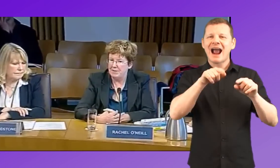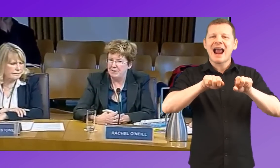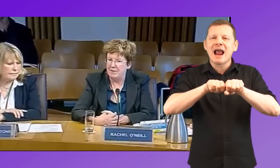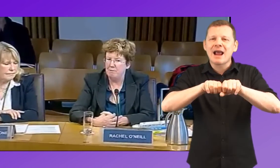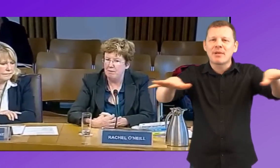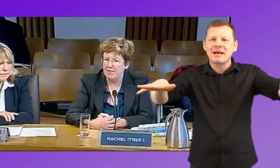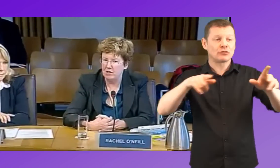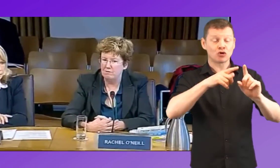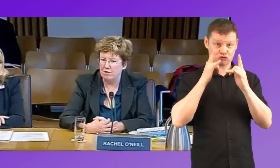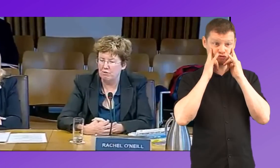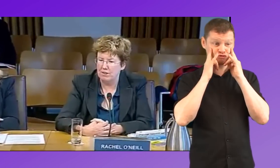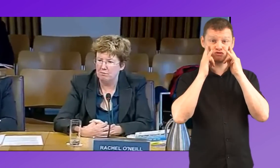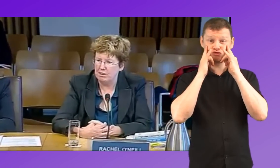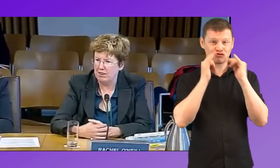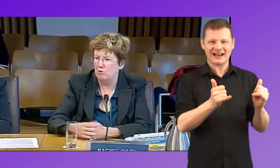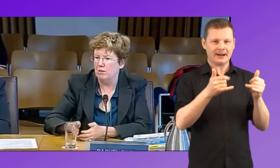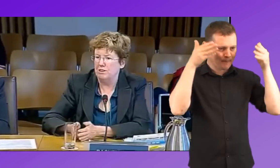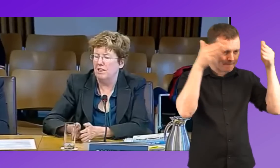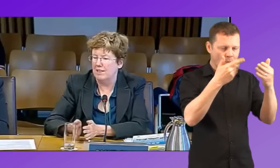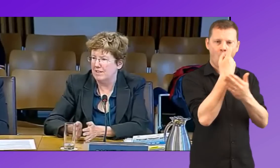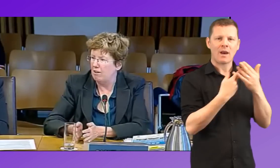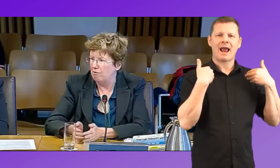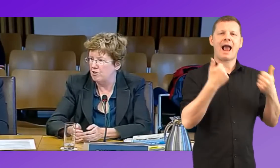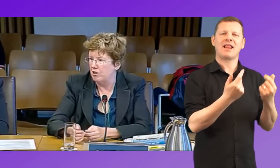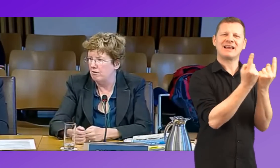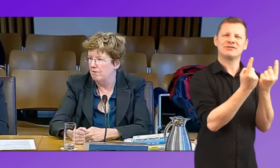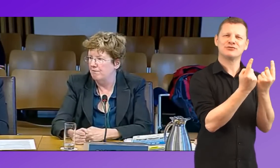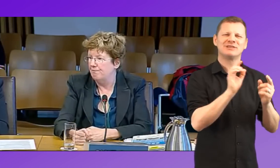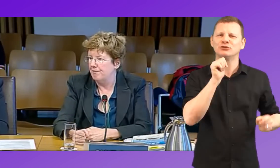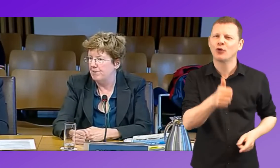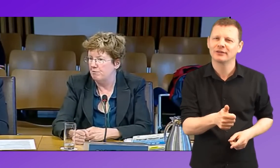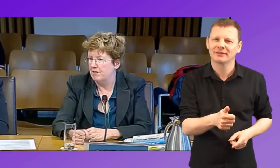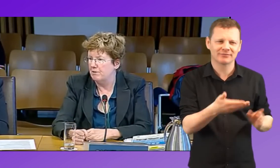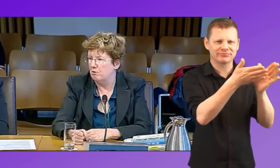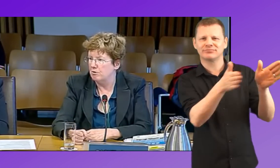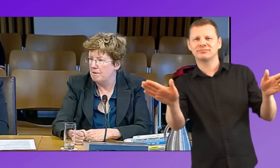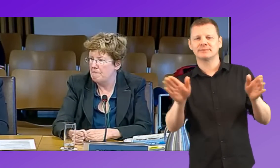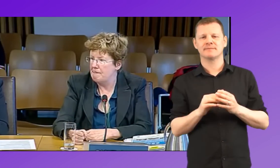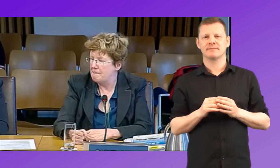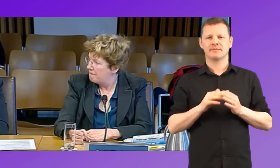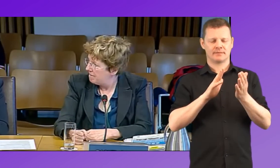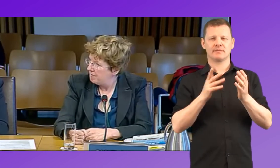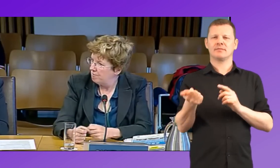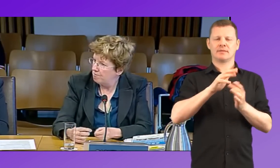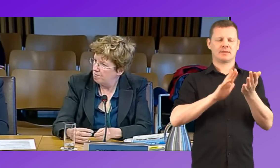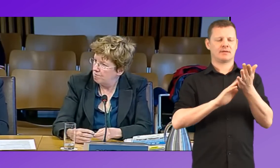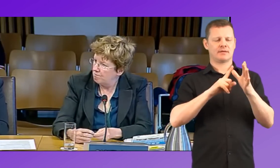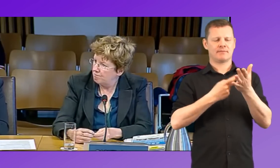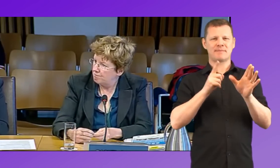The implementation of the screening has been seen almost entirely as a health issue, and it's obviously not. When you say has not published